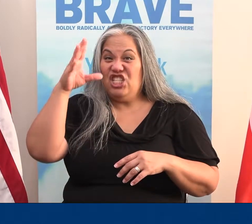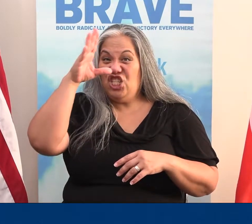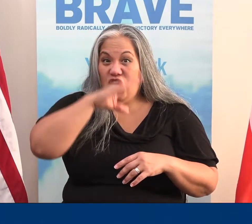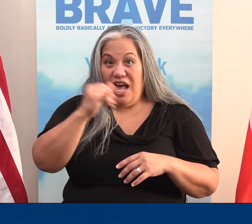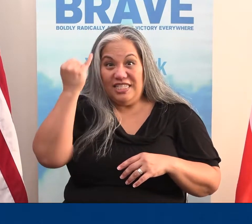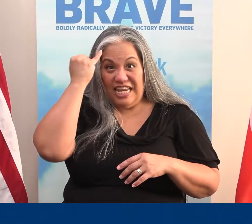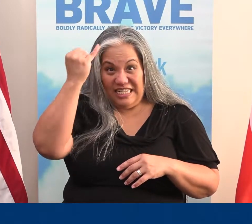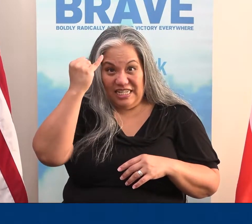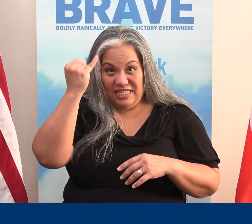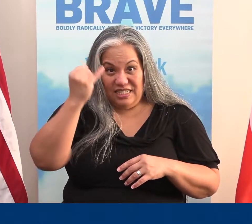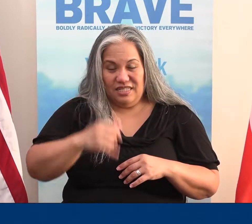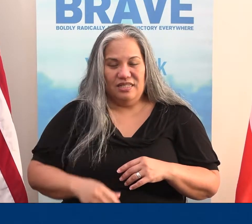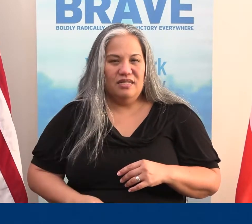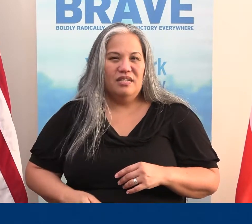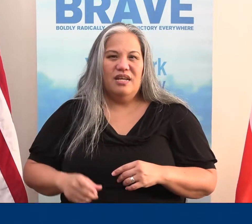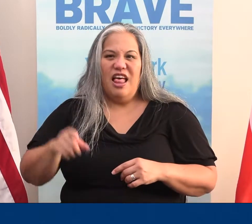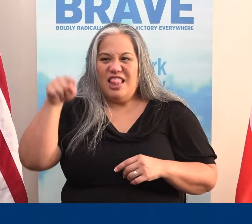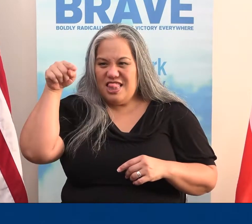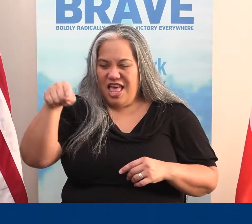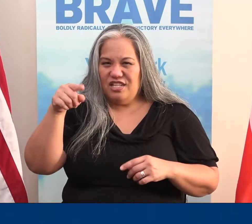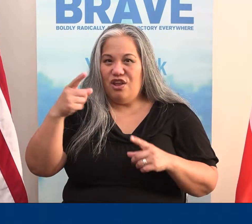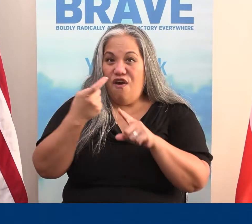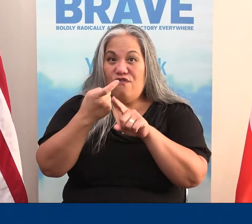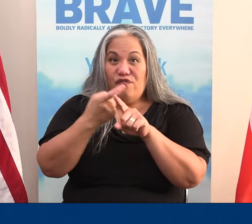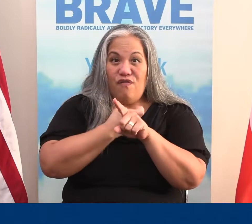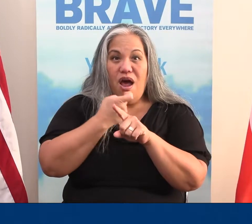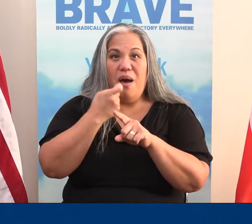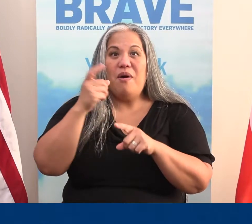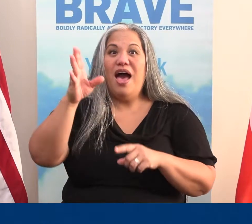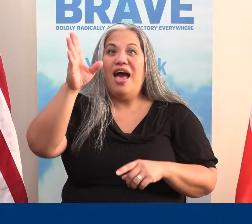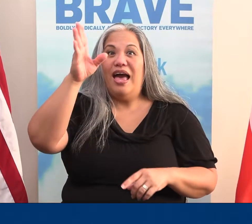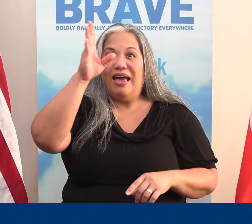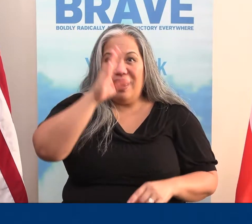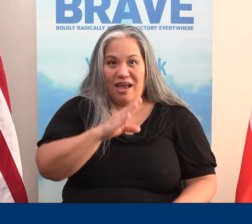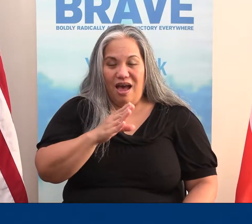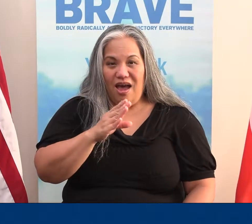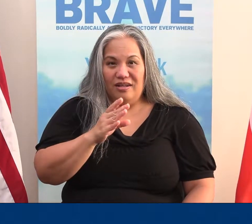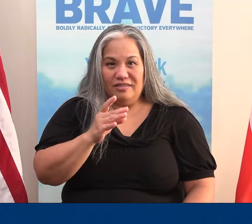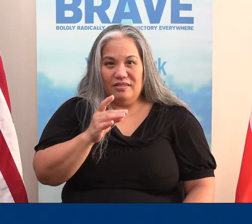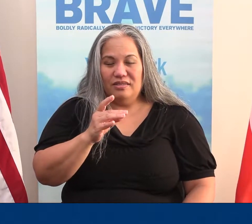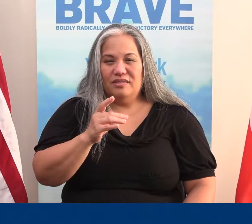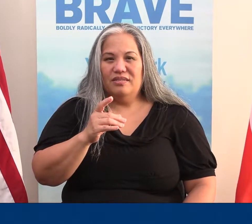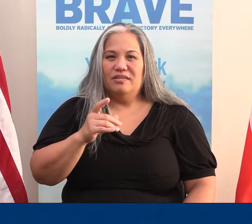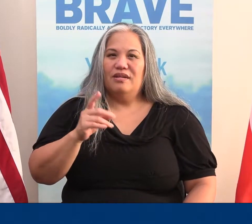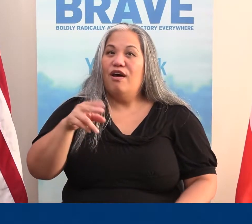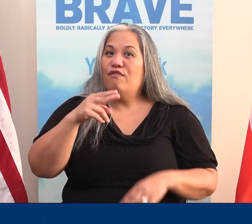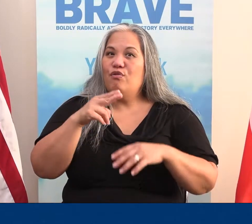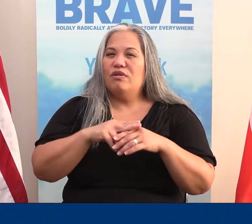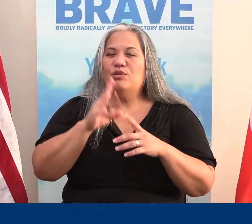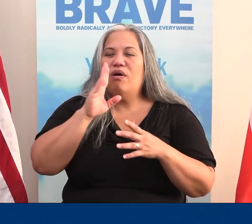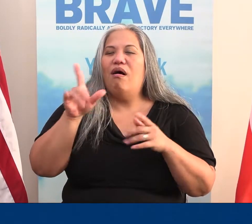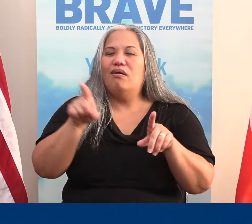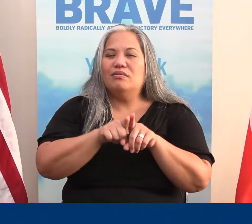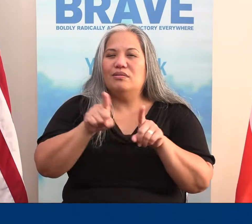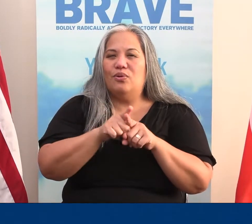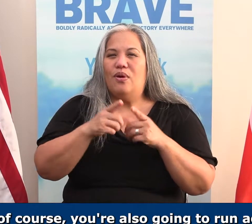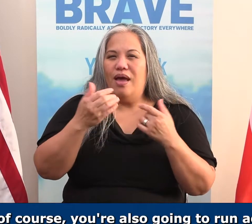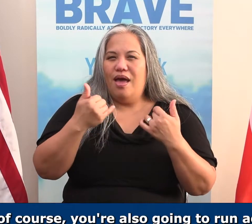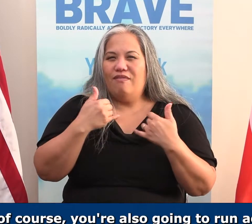Isaiah's ideas. This is God's ideas. This is from God. Now, of course,